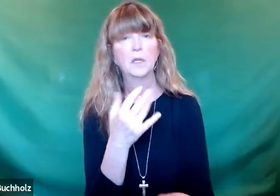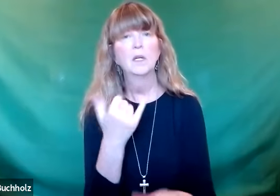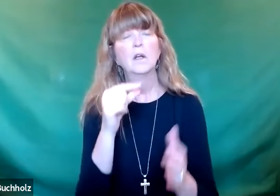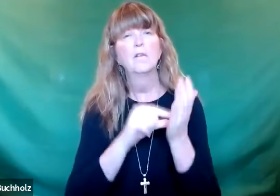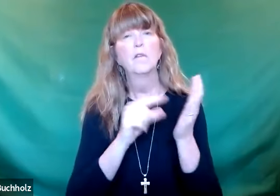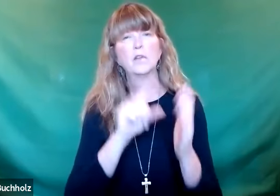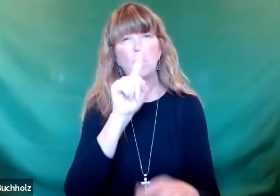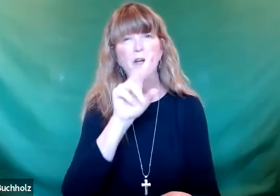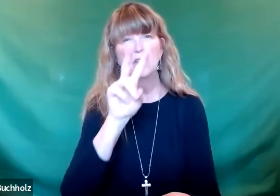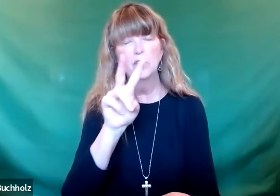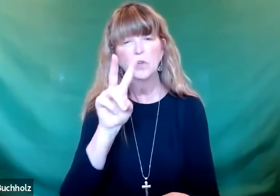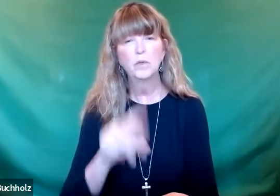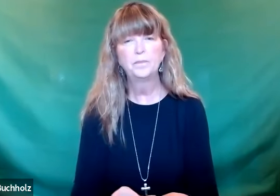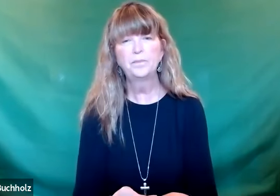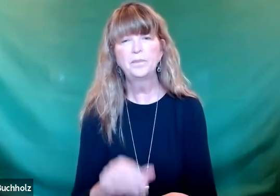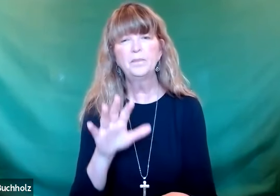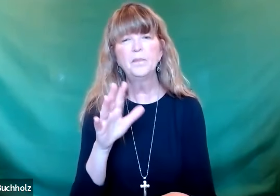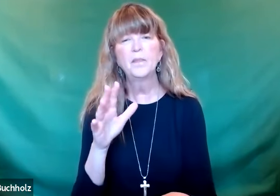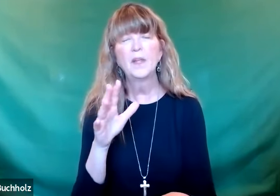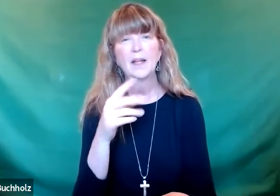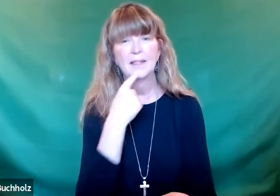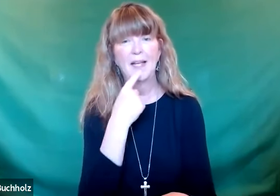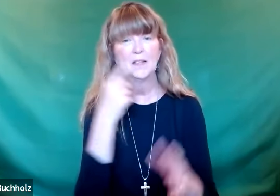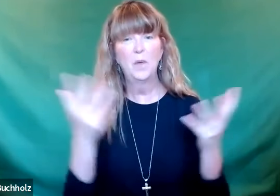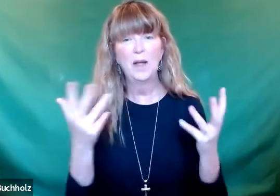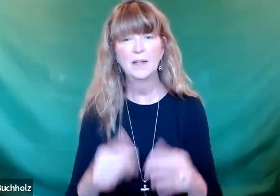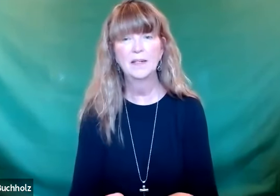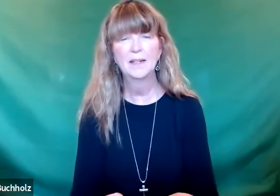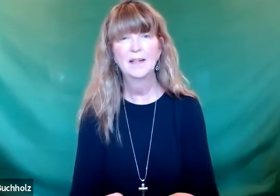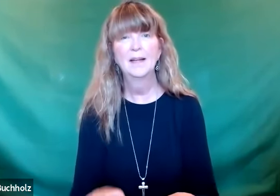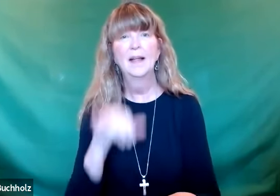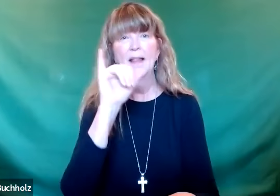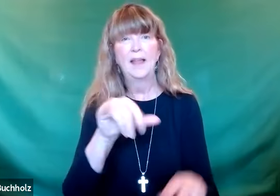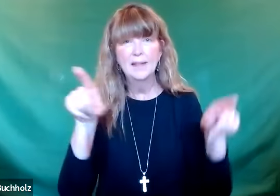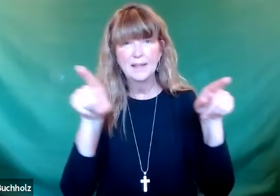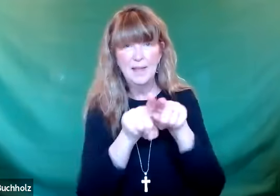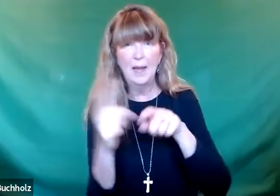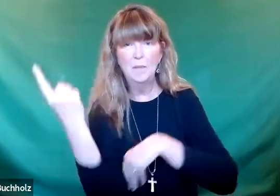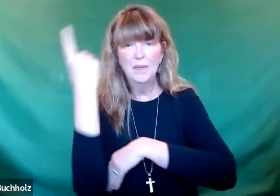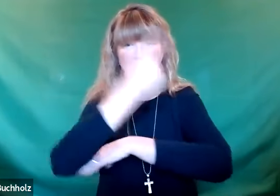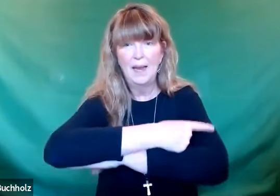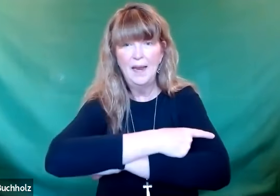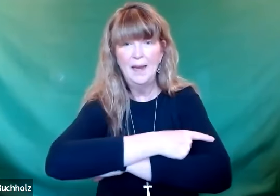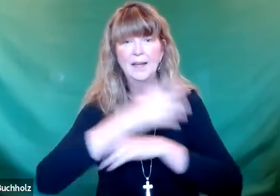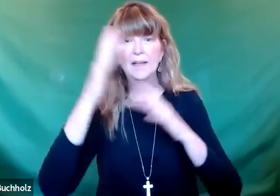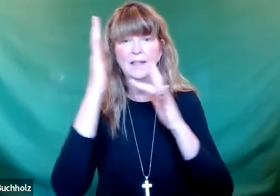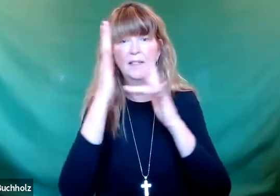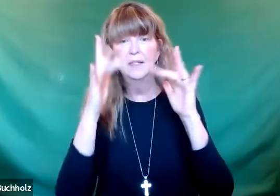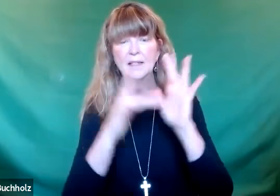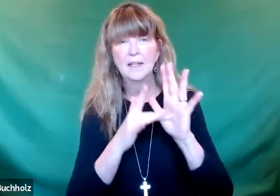us from Matthew chapter 13 verses one through nine. This is saying in verse two. The